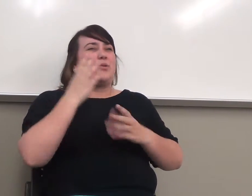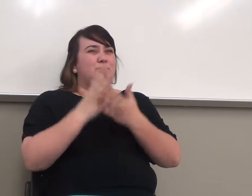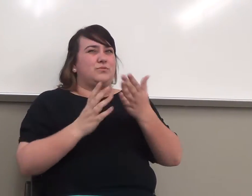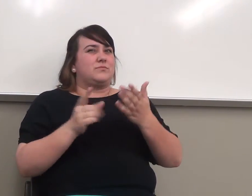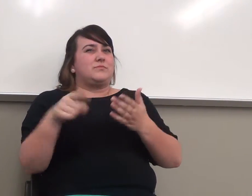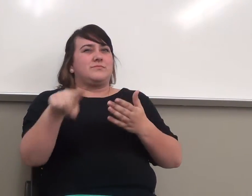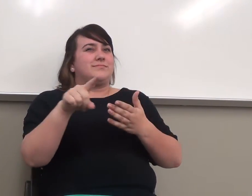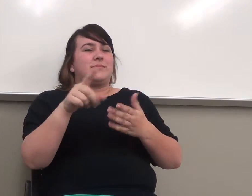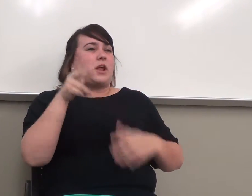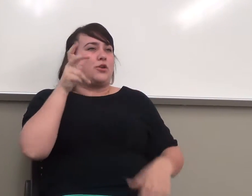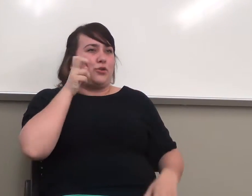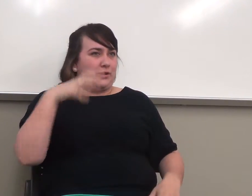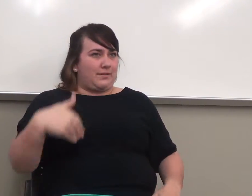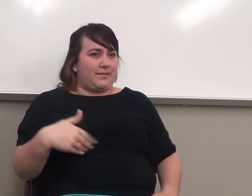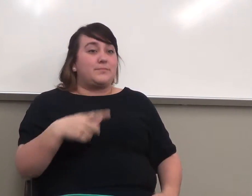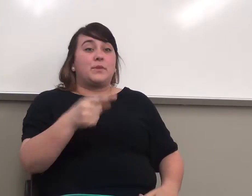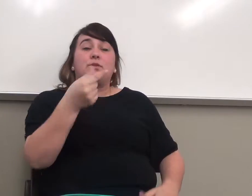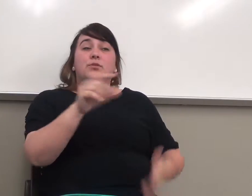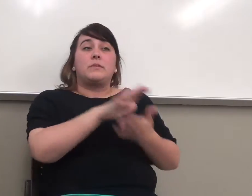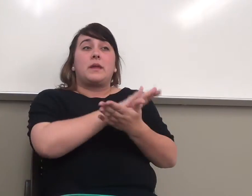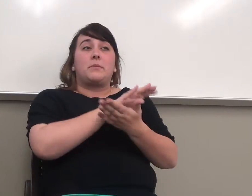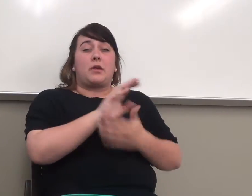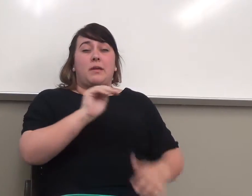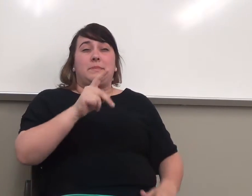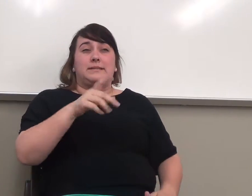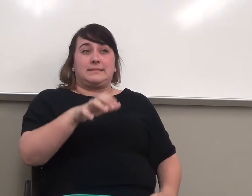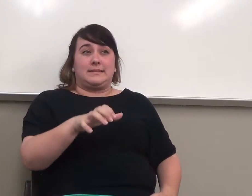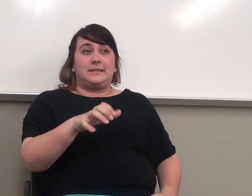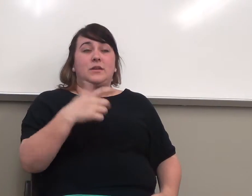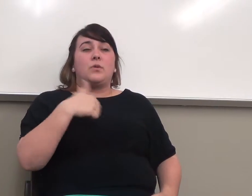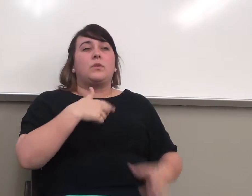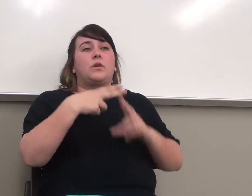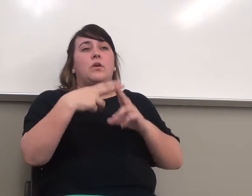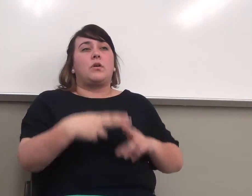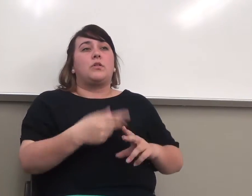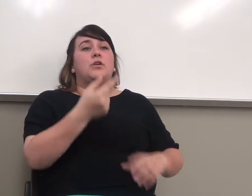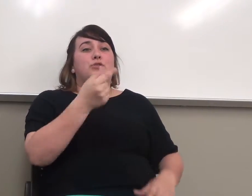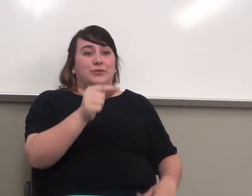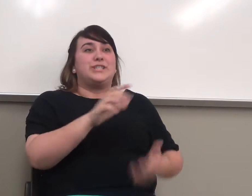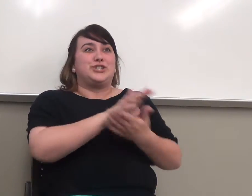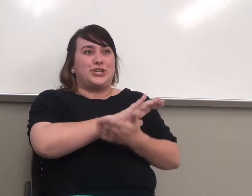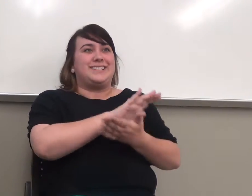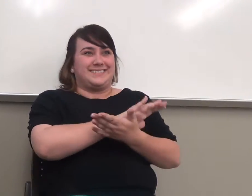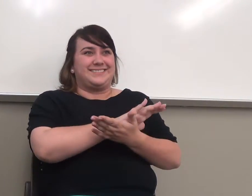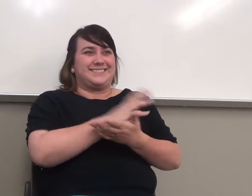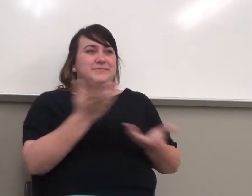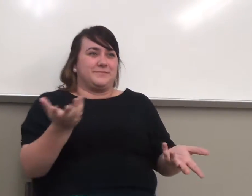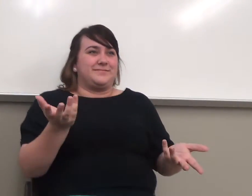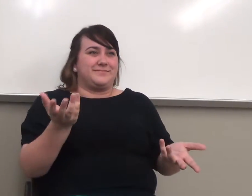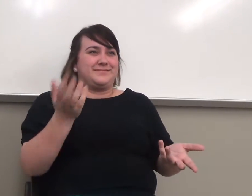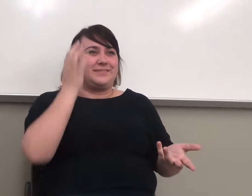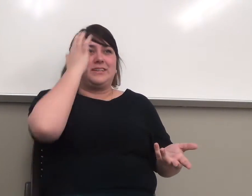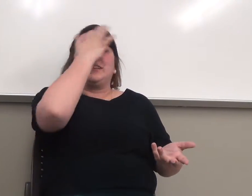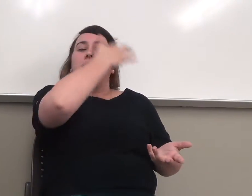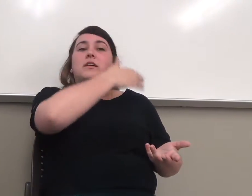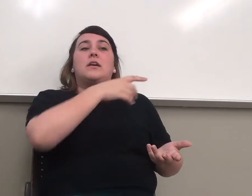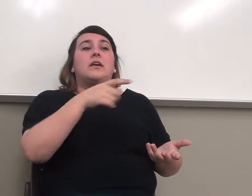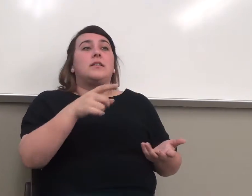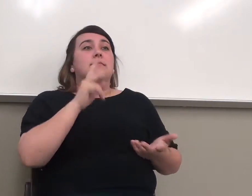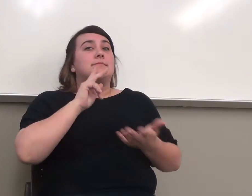This green sheet, which at MDC we actually call a green sheet, the secretary will email